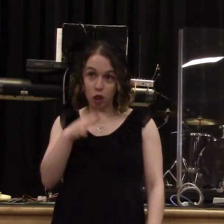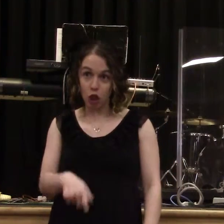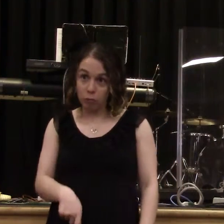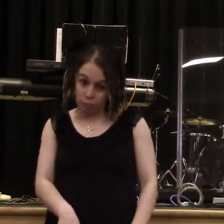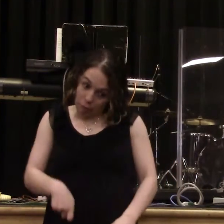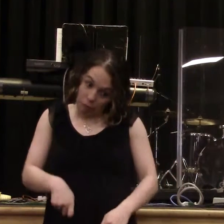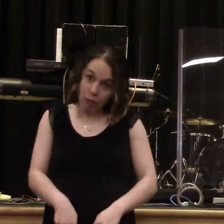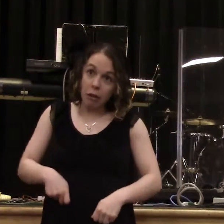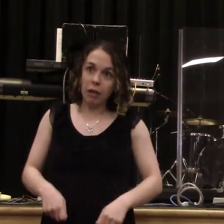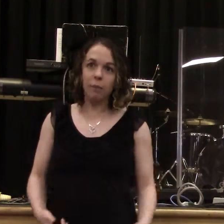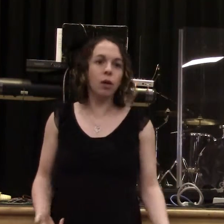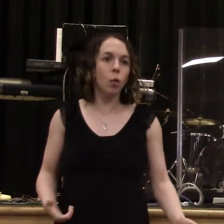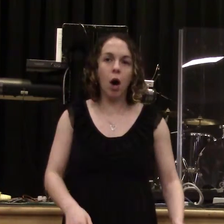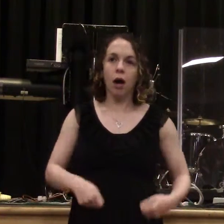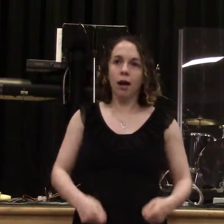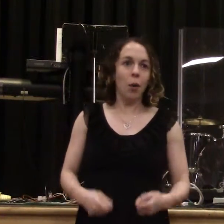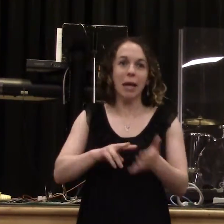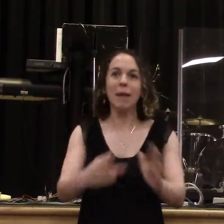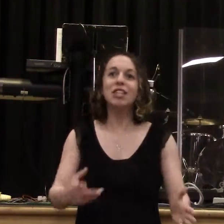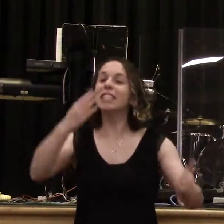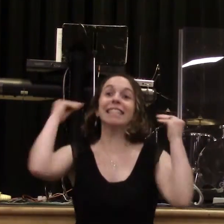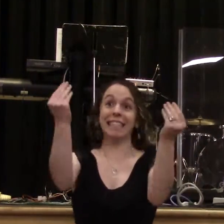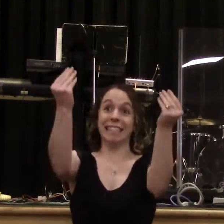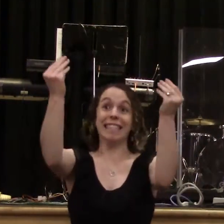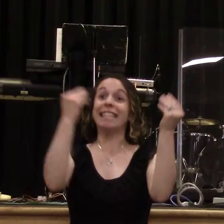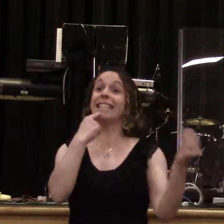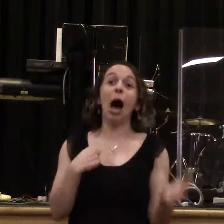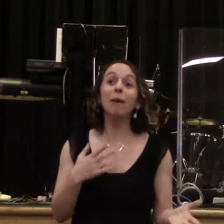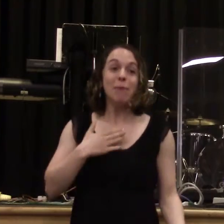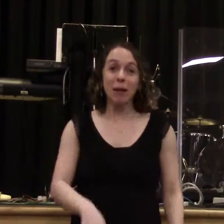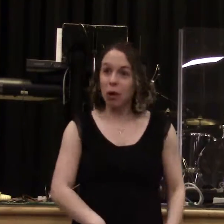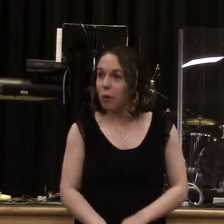know what you're doing. What does this mean? I don't know. Tell me my zipper's down. I'll zip it up.